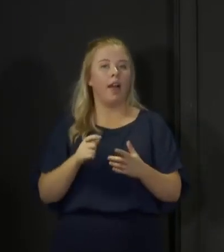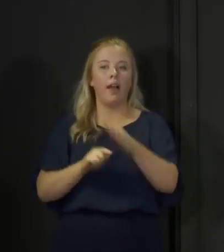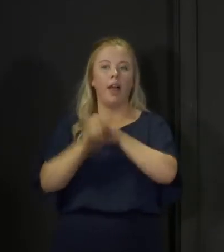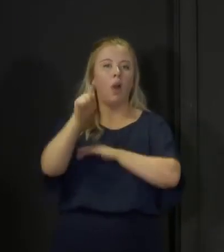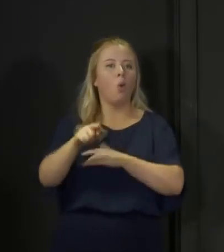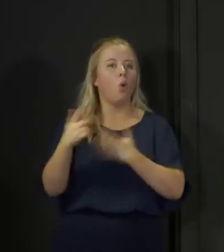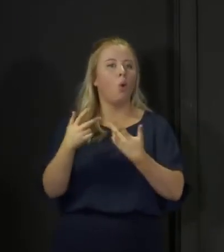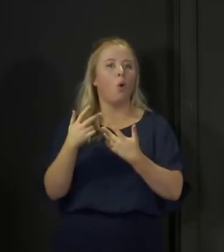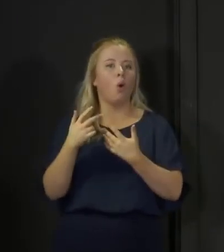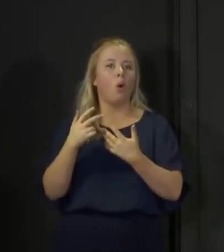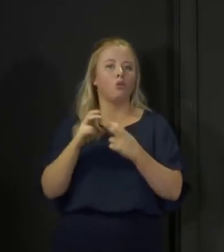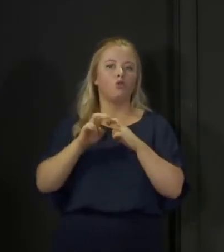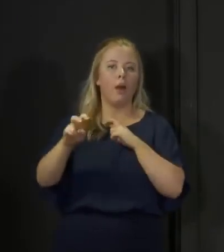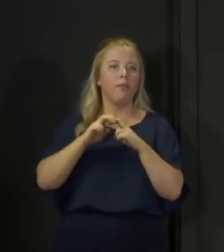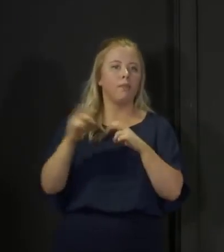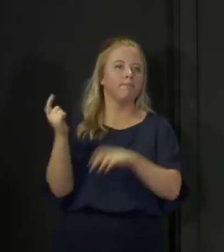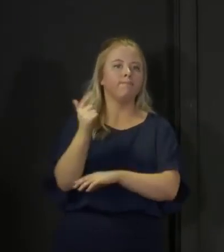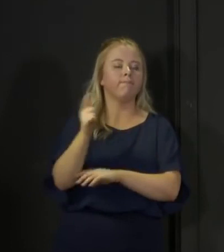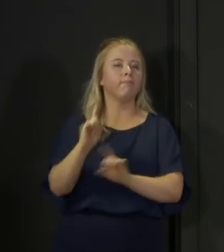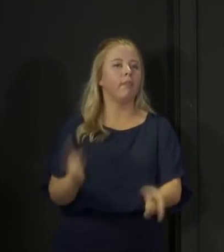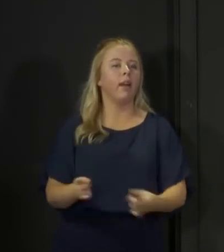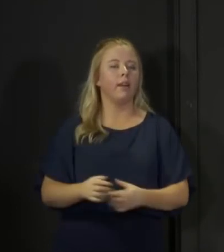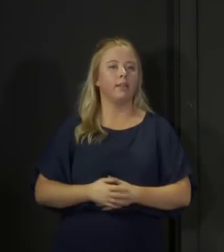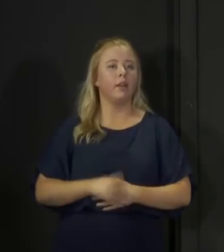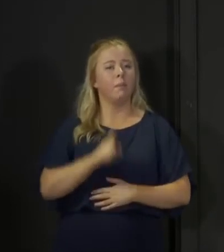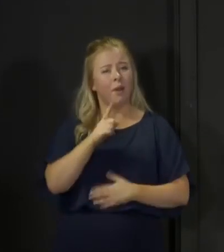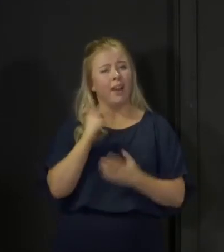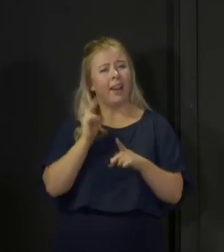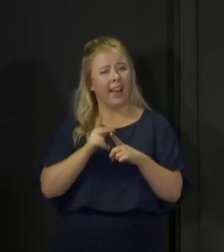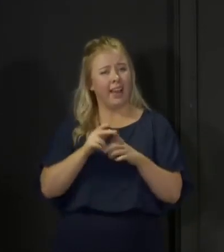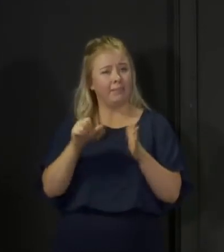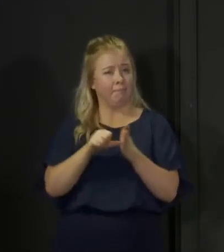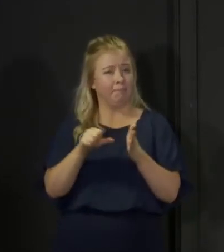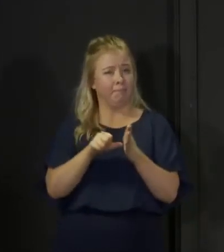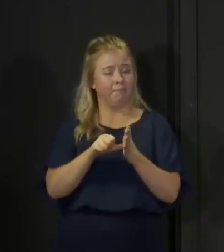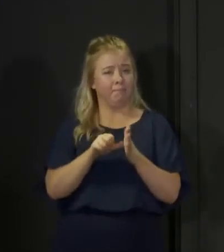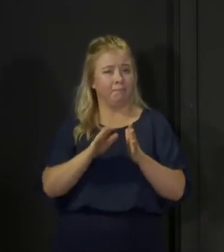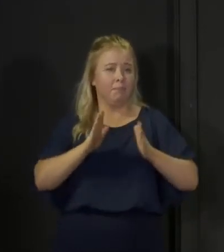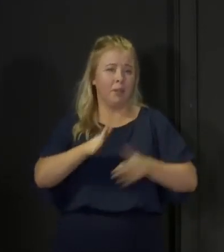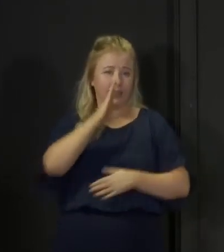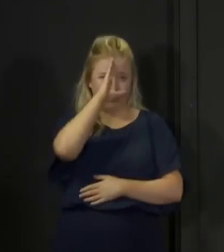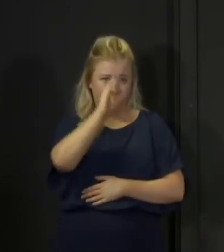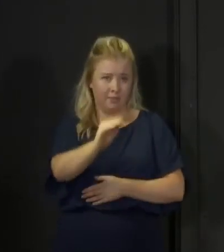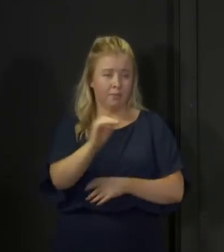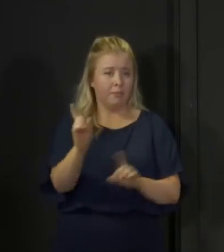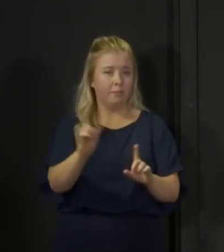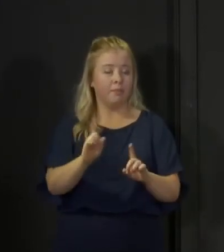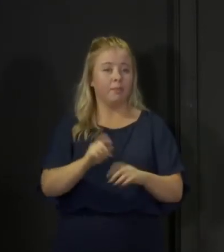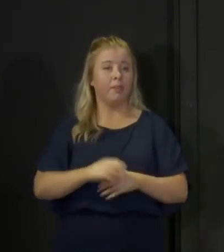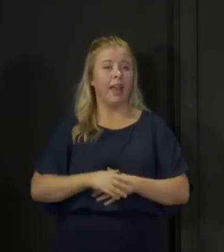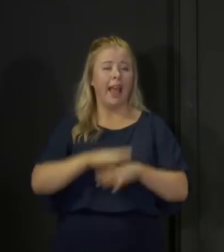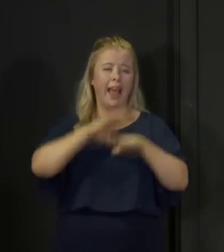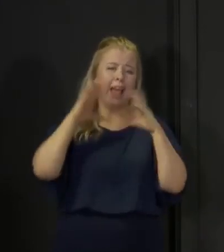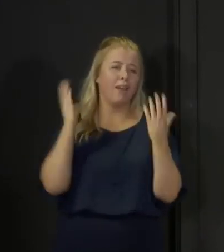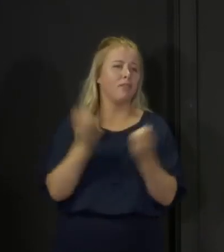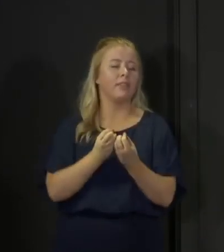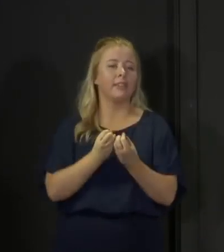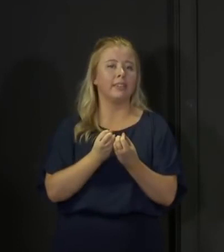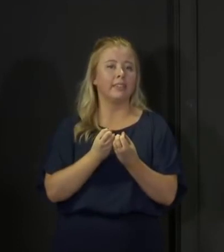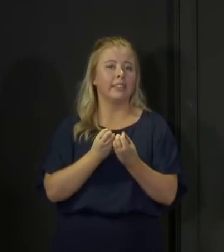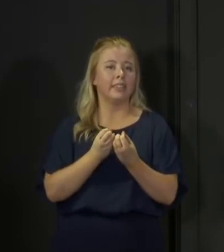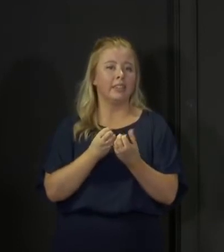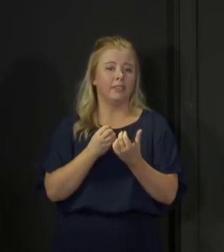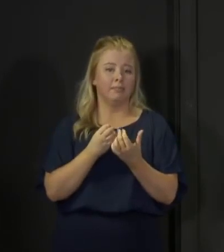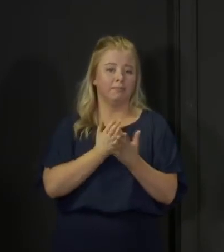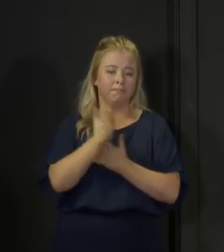any distance. But again, one of the hard things I have to level with you on is that all of this, every single